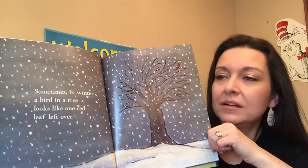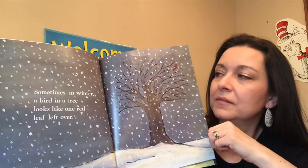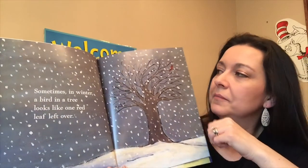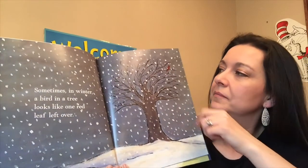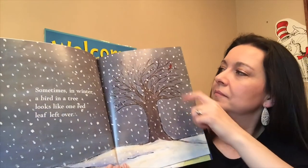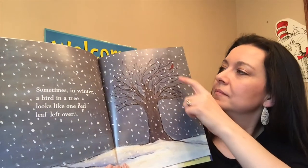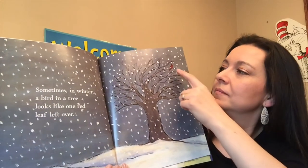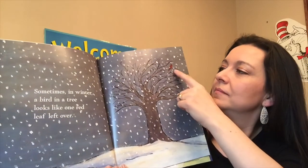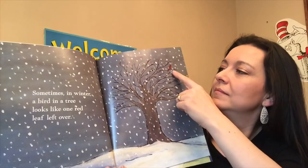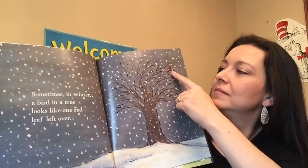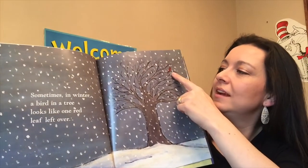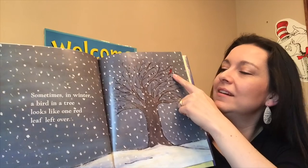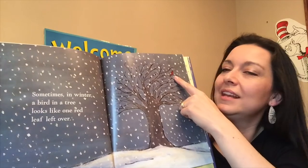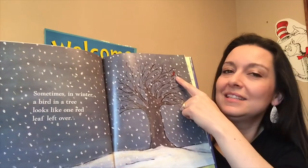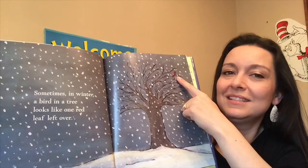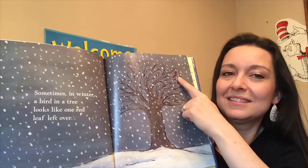there it is